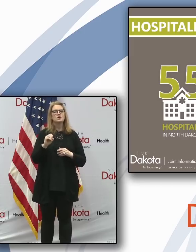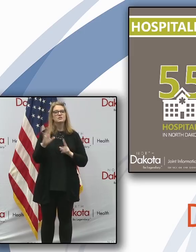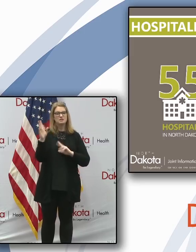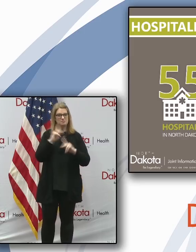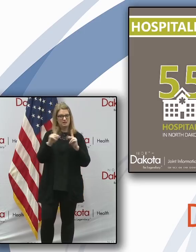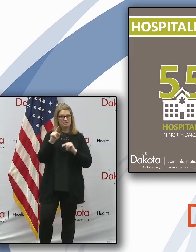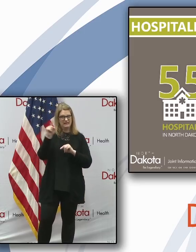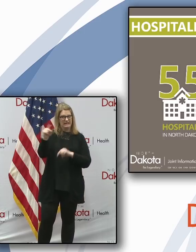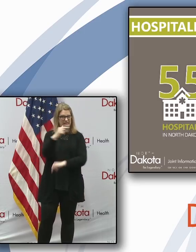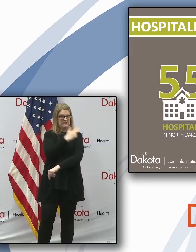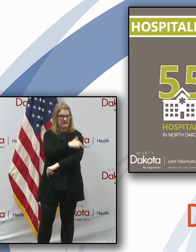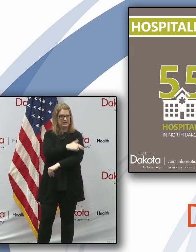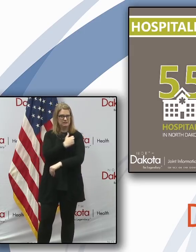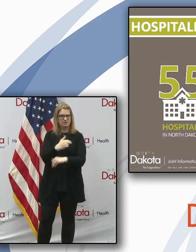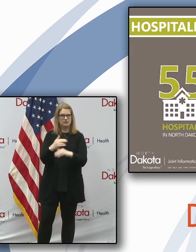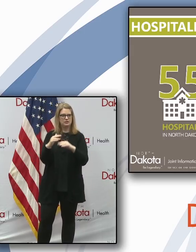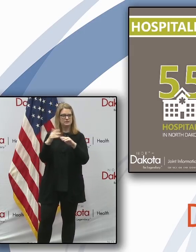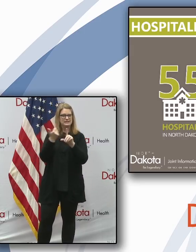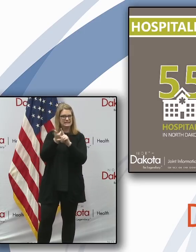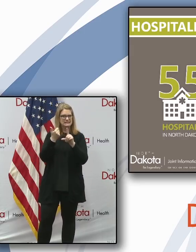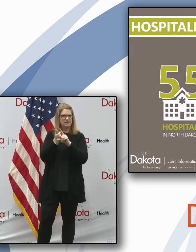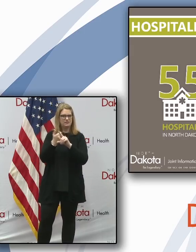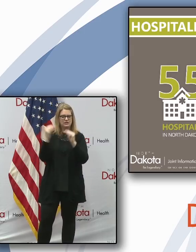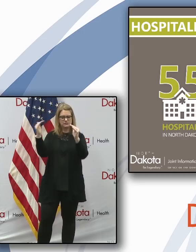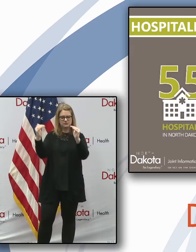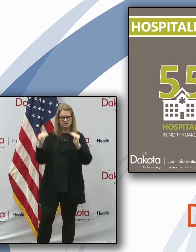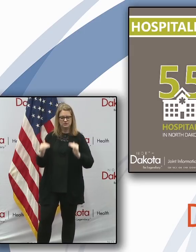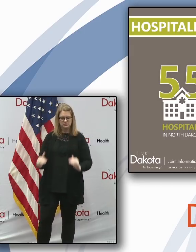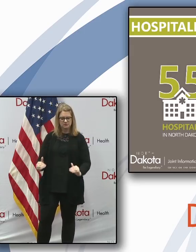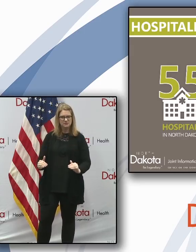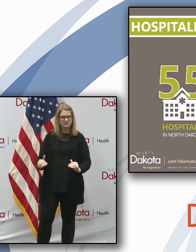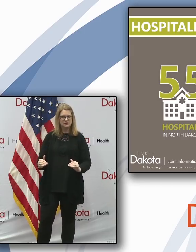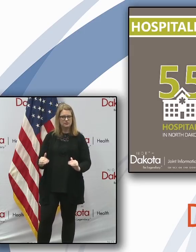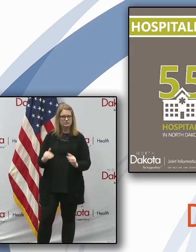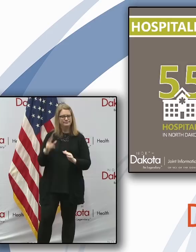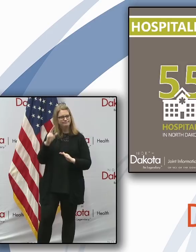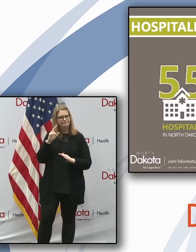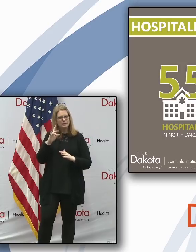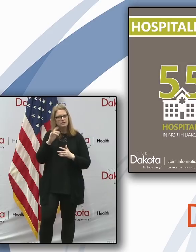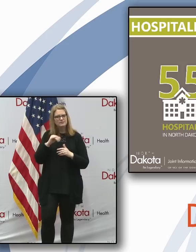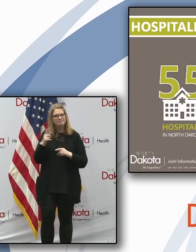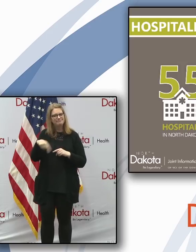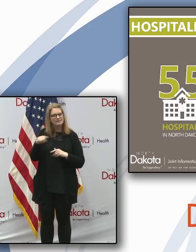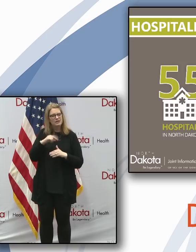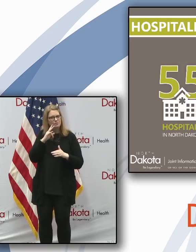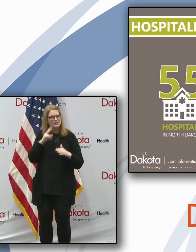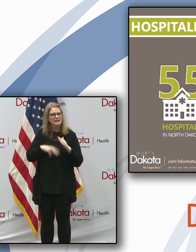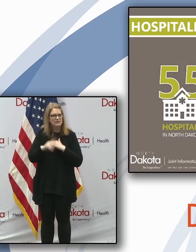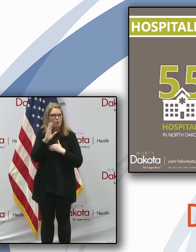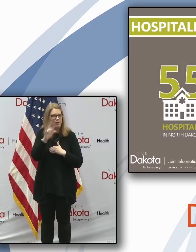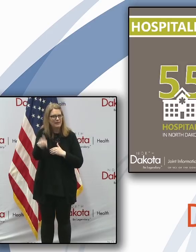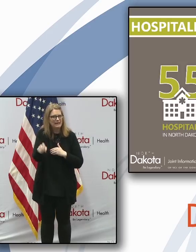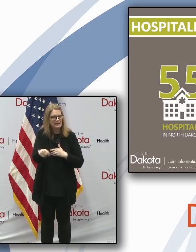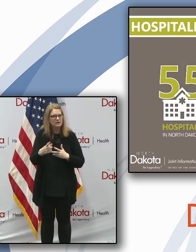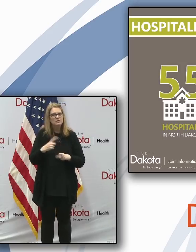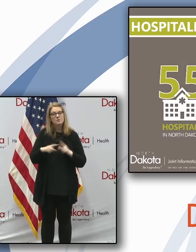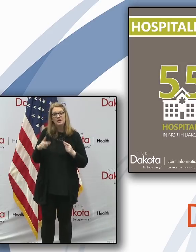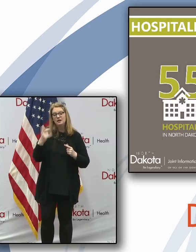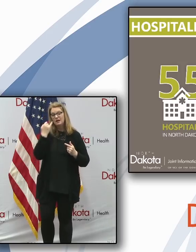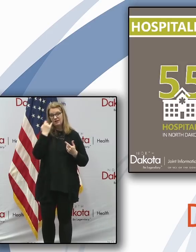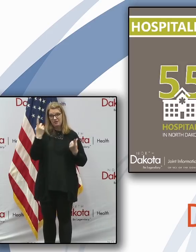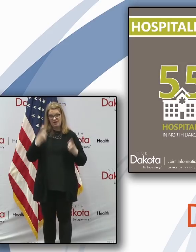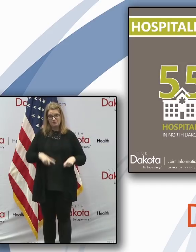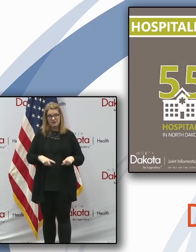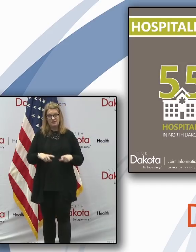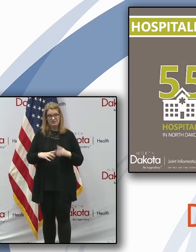in preparation for the potential need. But right now, like I said, we're well positioned and well prepared if we're going to have an increase